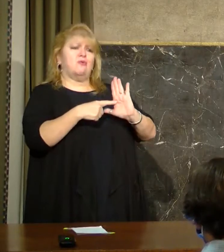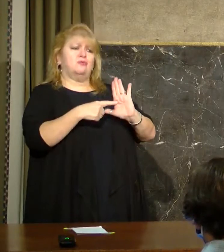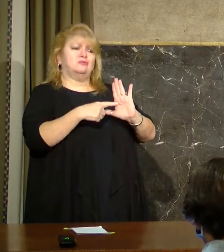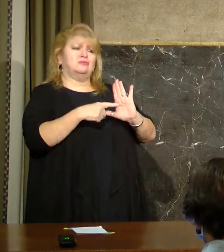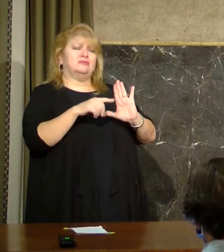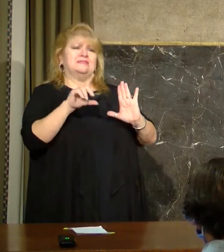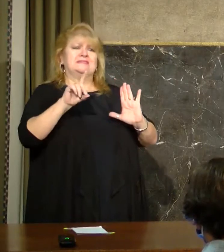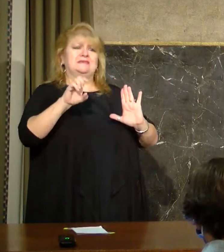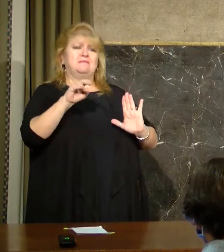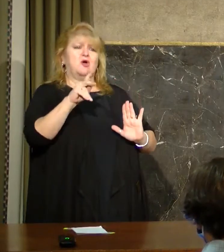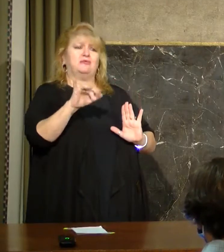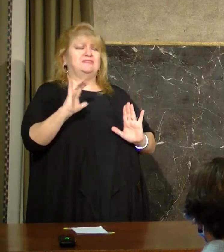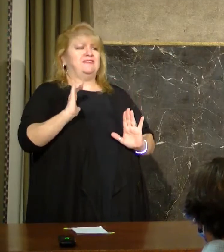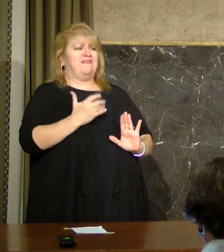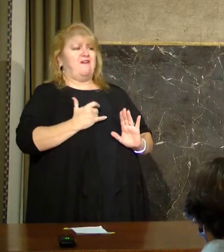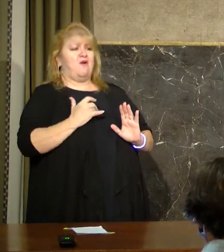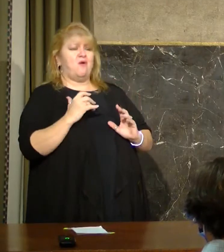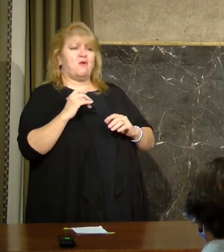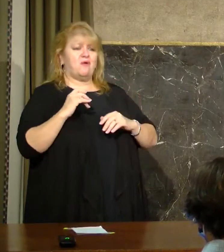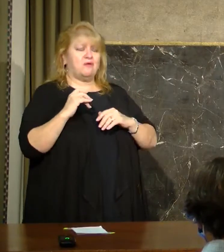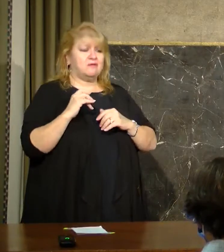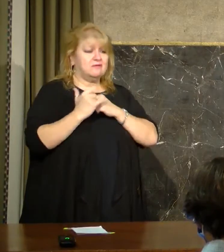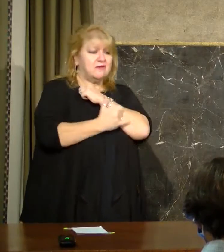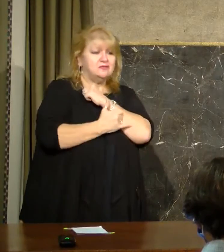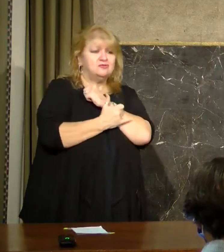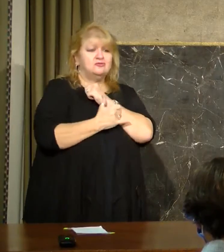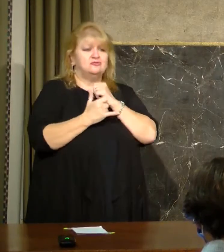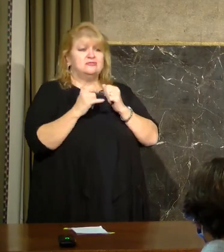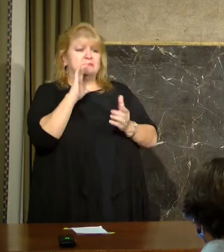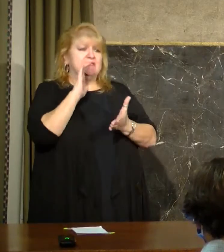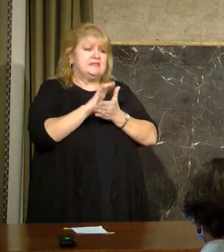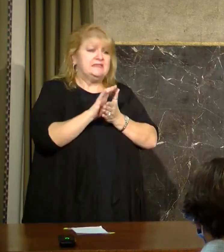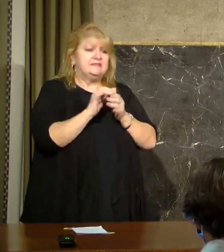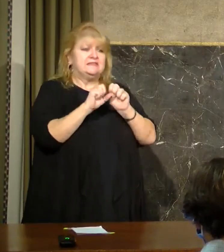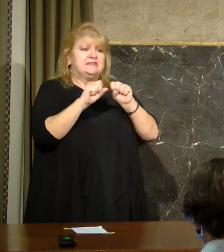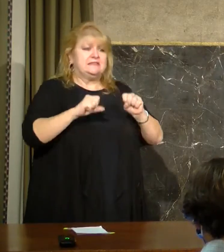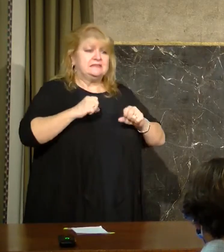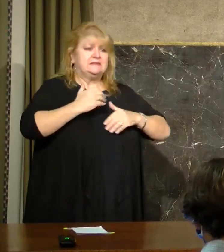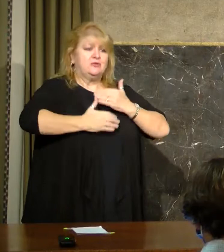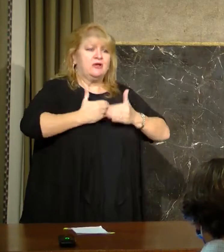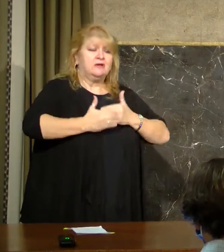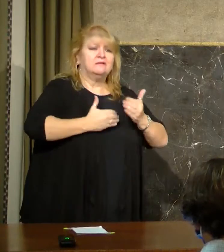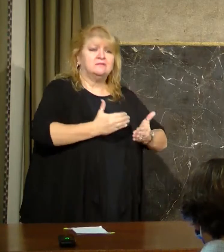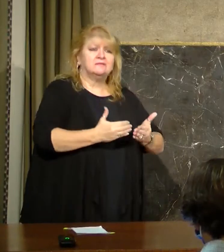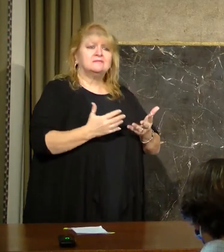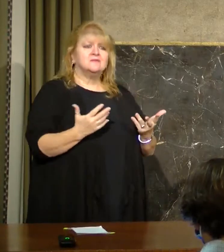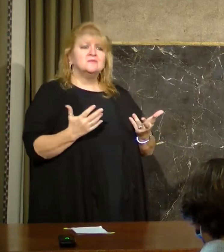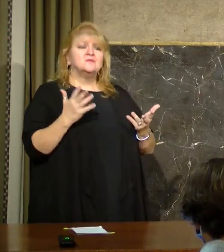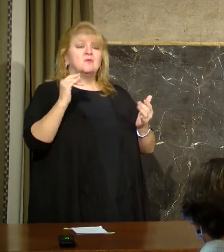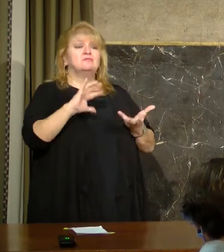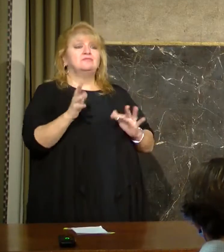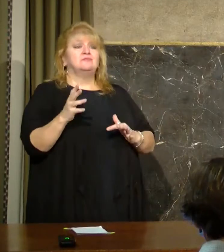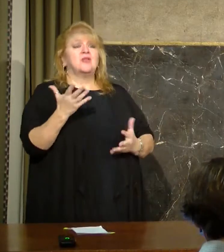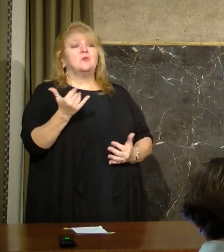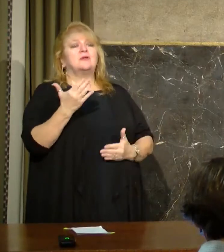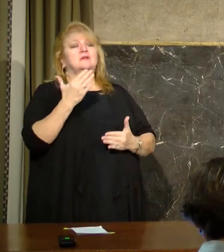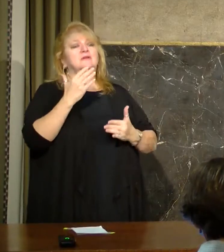have here in this country. I do want to start by congratulating Devonta Smith